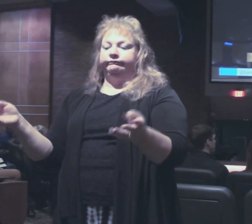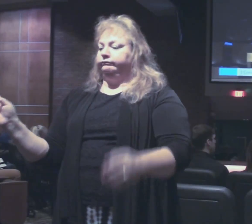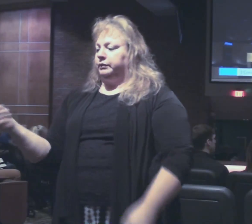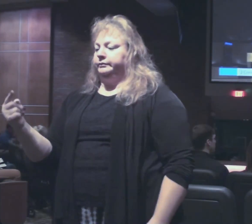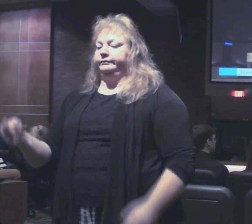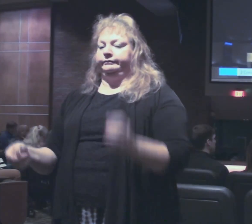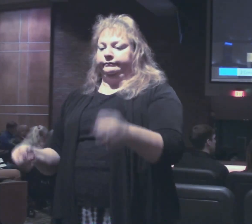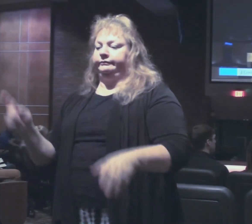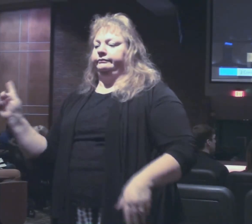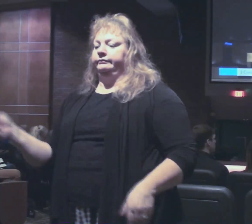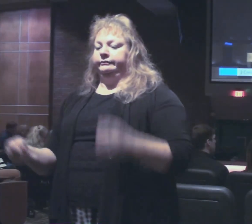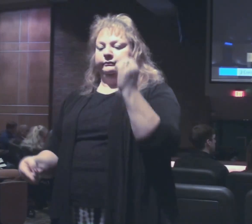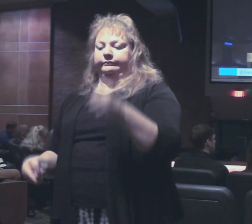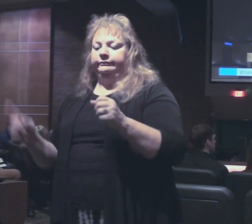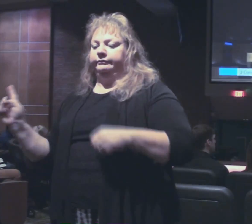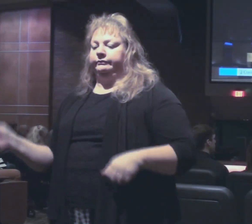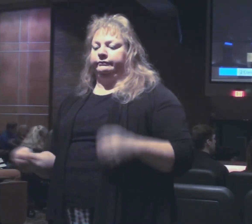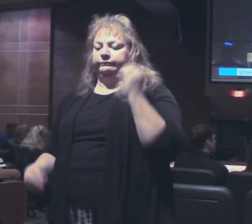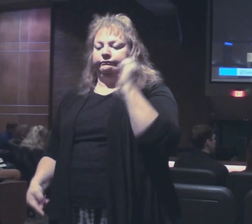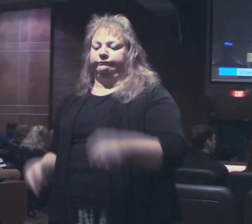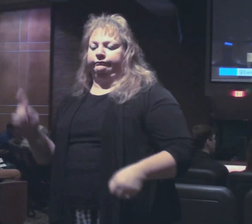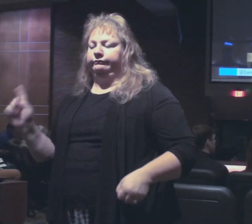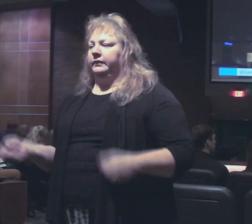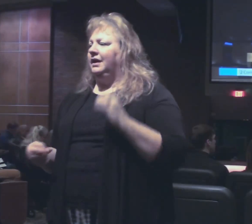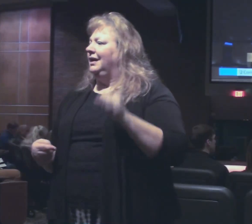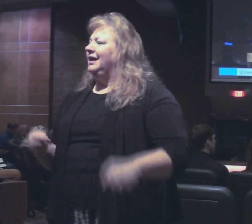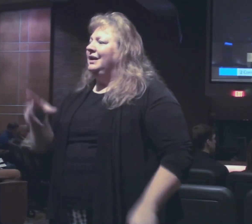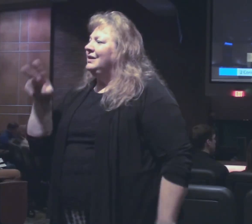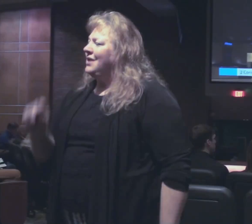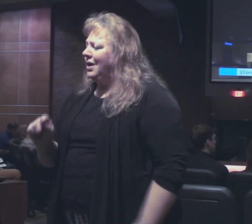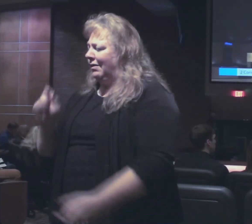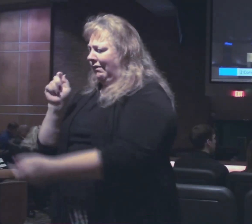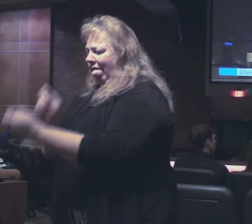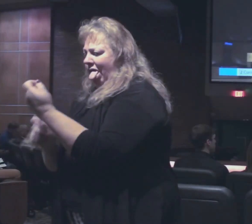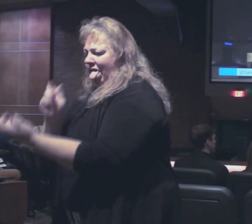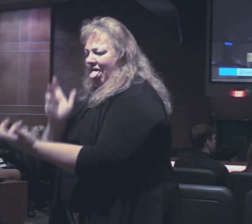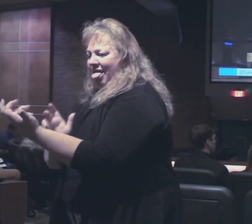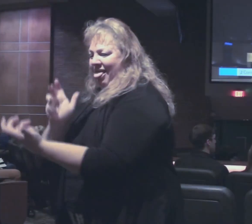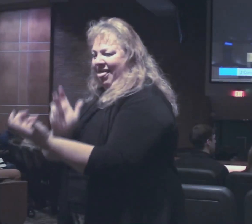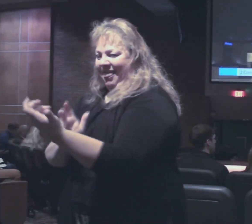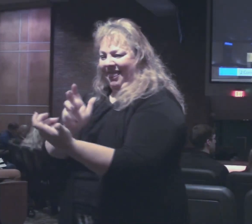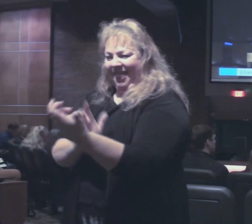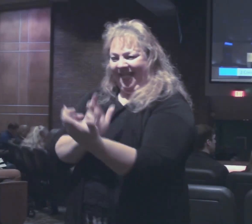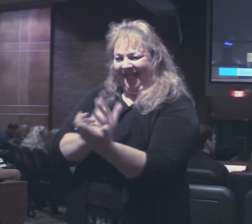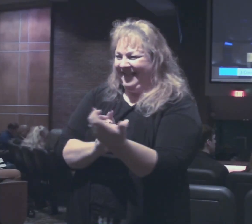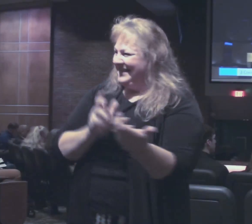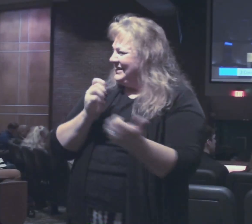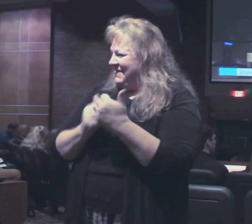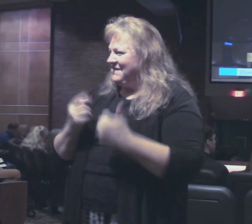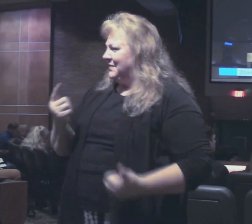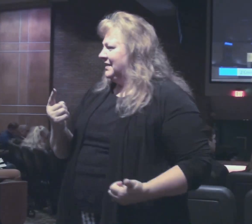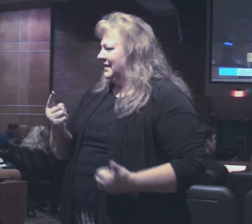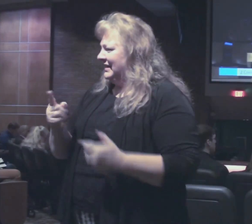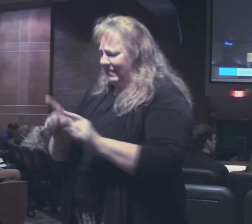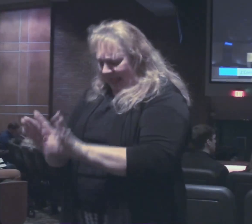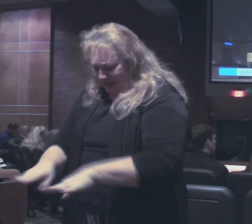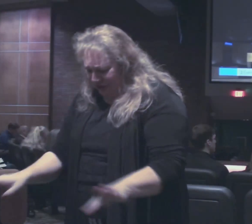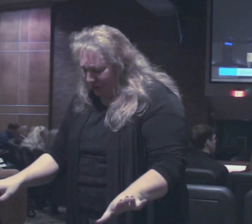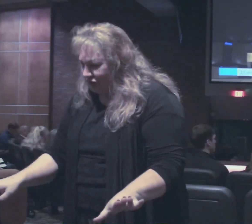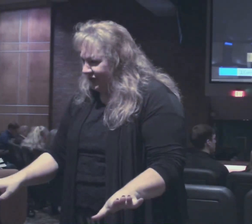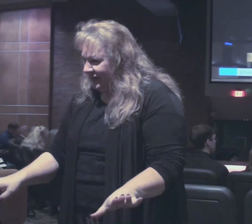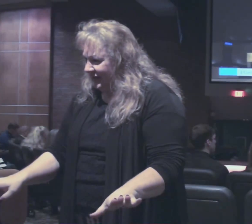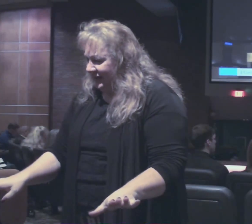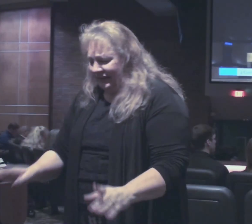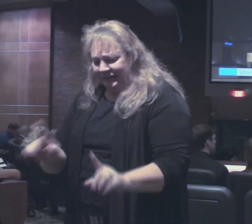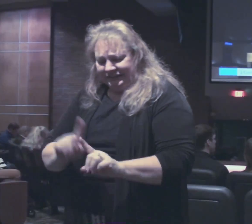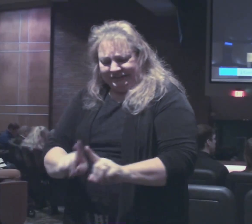one stamp keep him going no he tailors it for us you know it's like your children each one